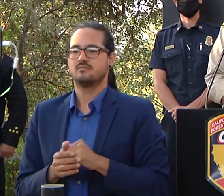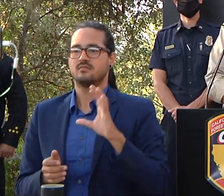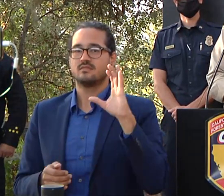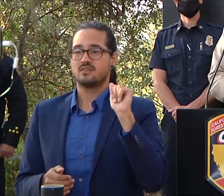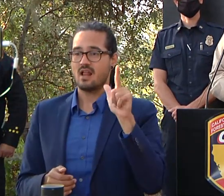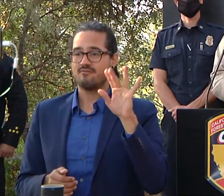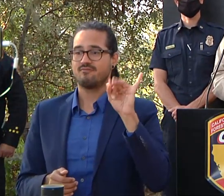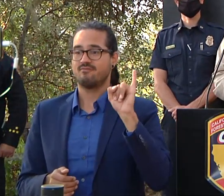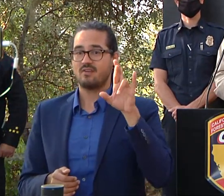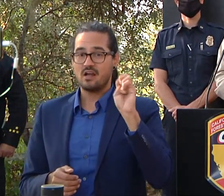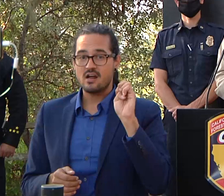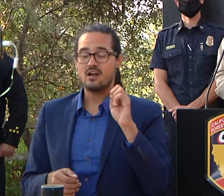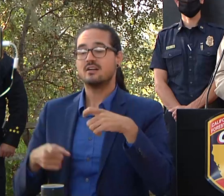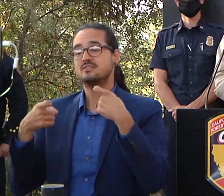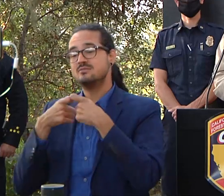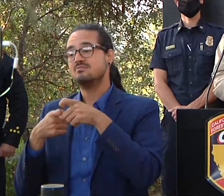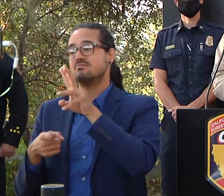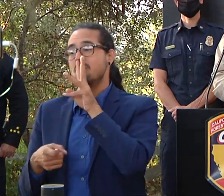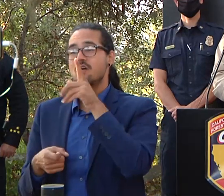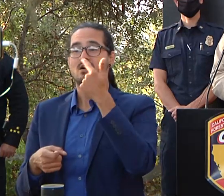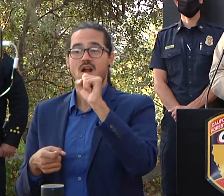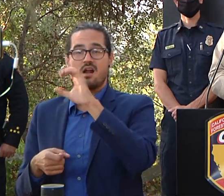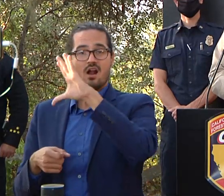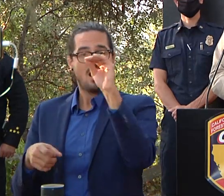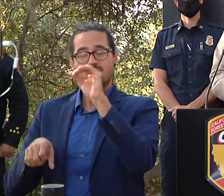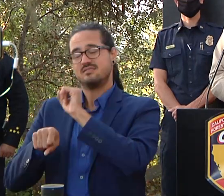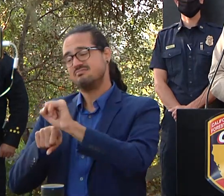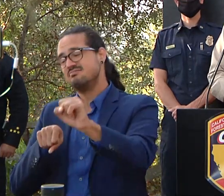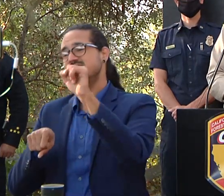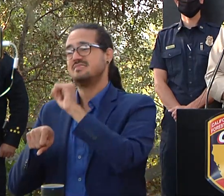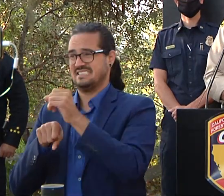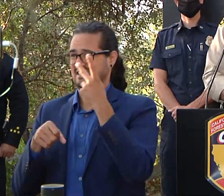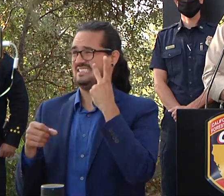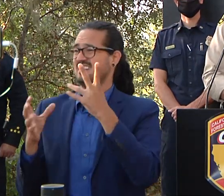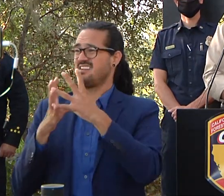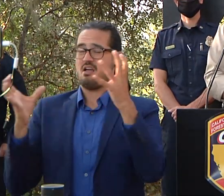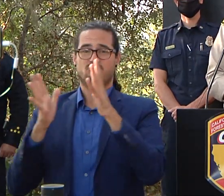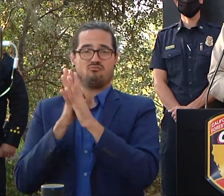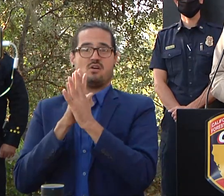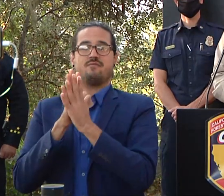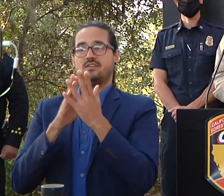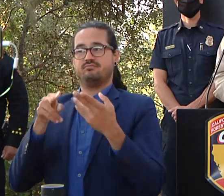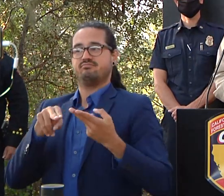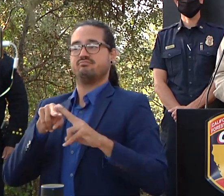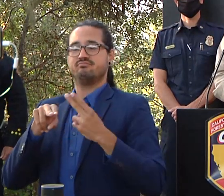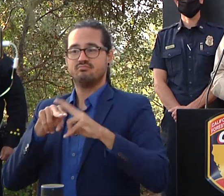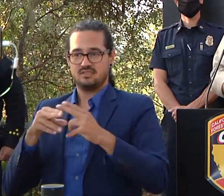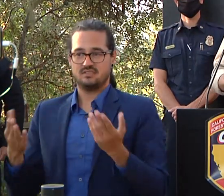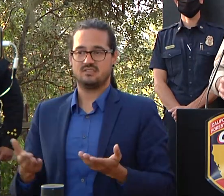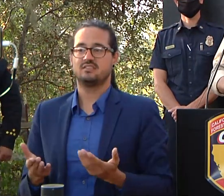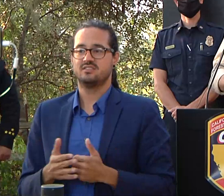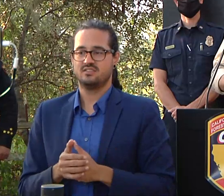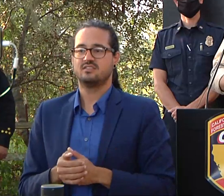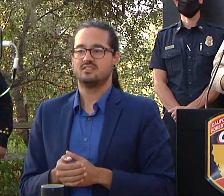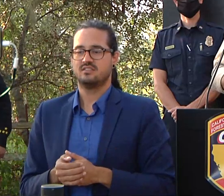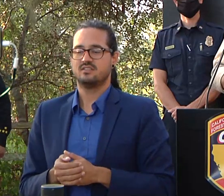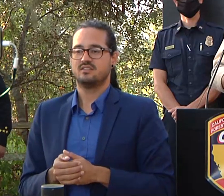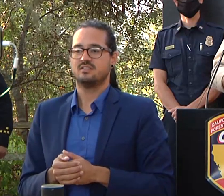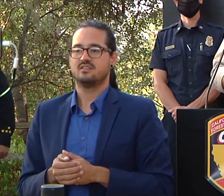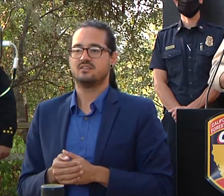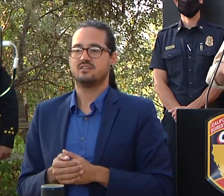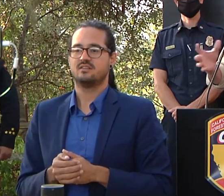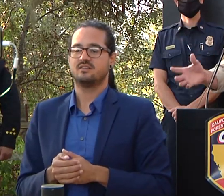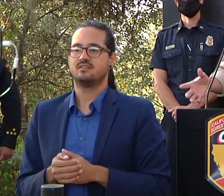companies are still doing their job and then uh and then lastly so you know where people may want to come as you know